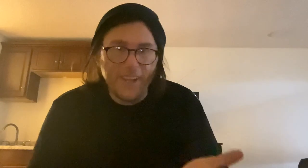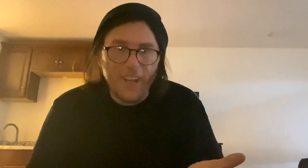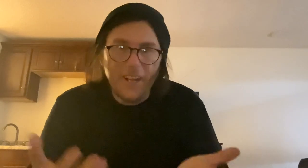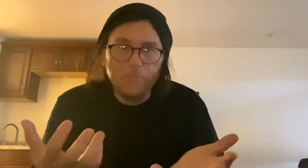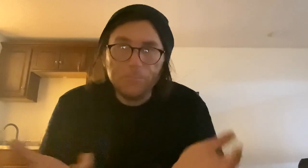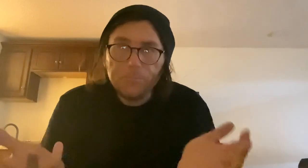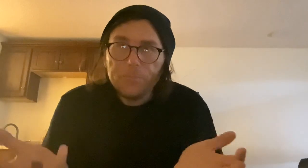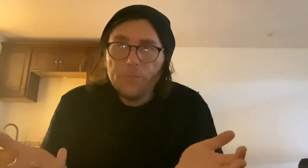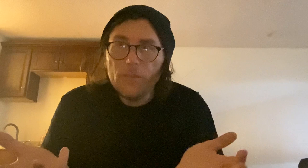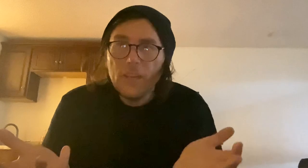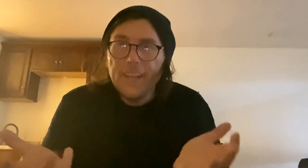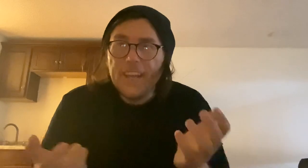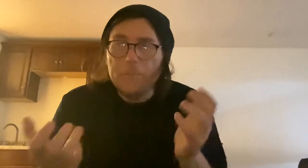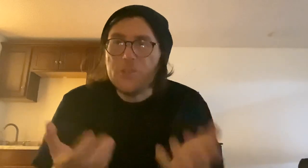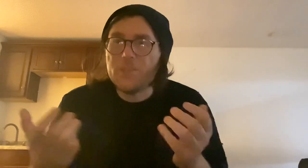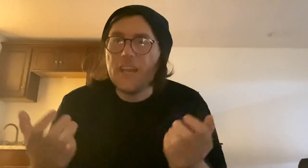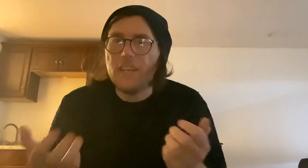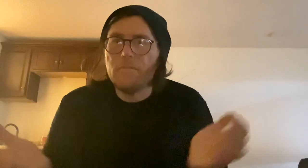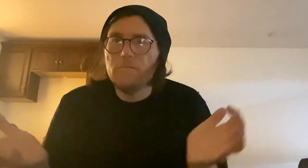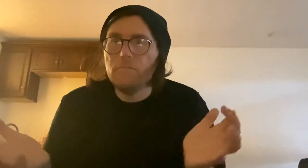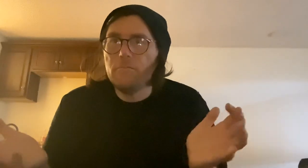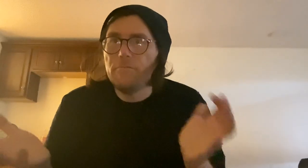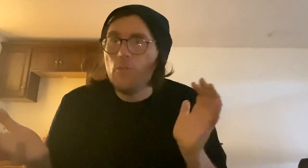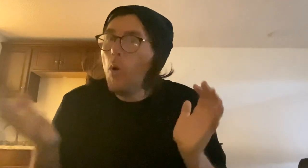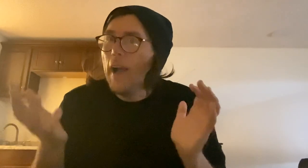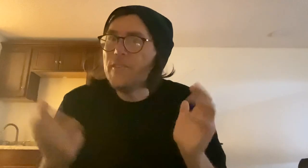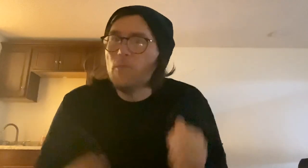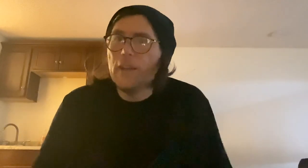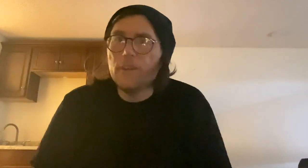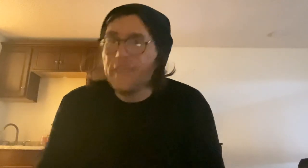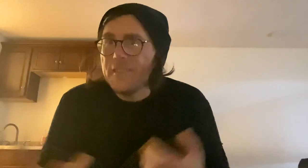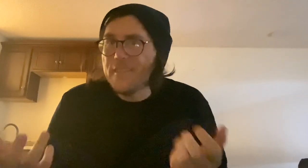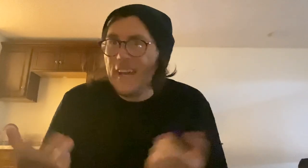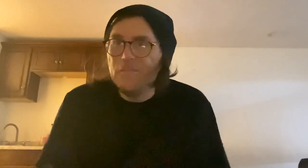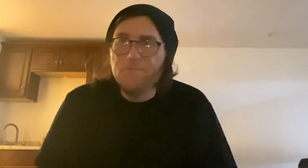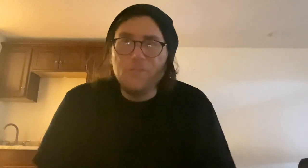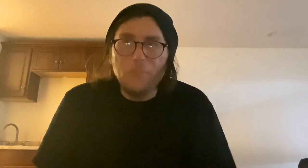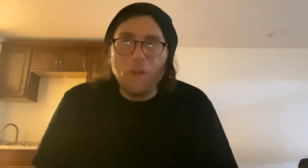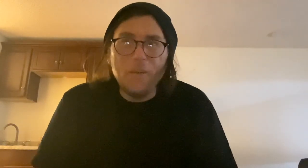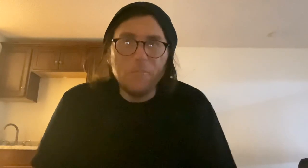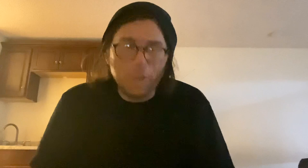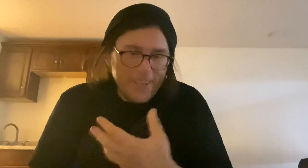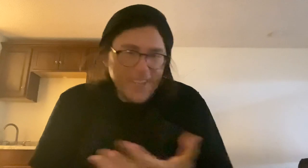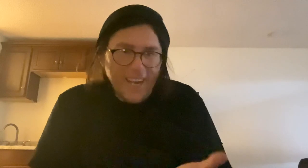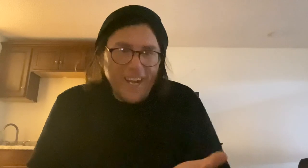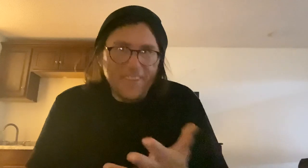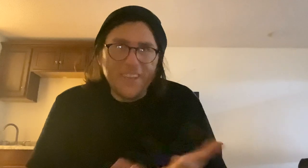images that you want, that's kind of the problem. But the thing